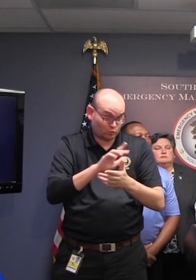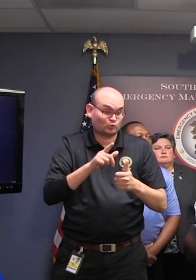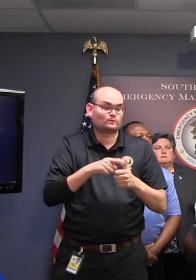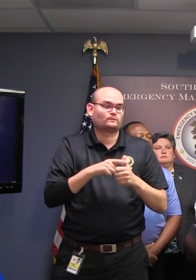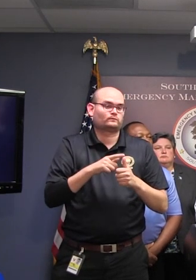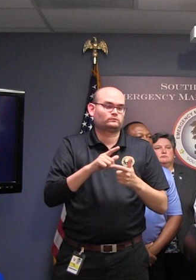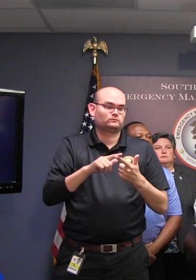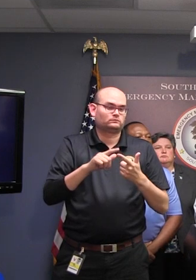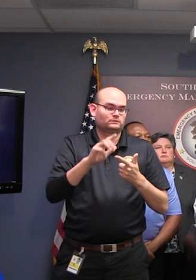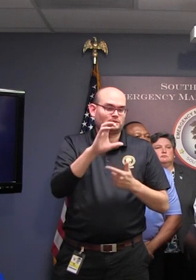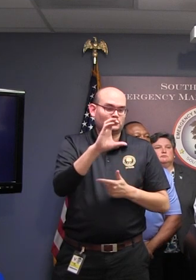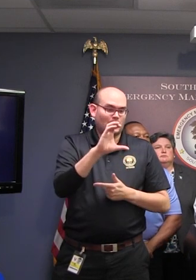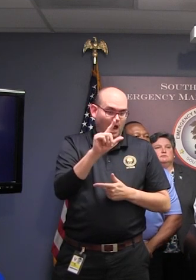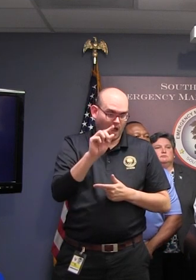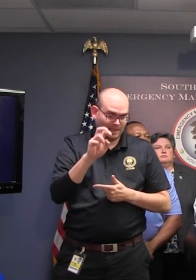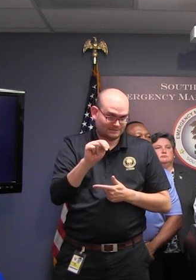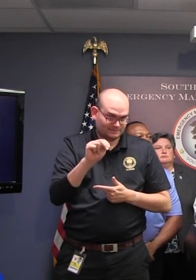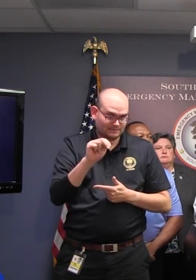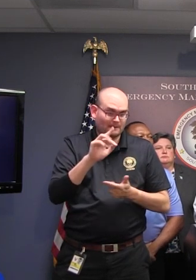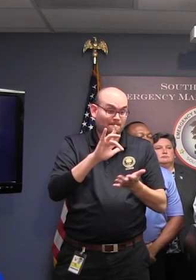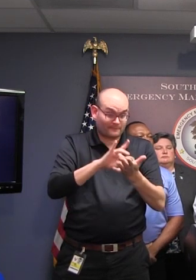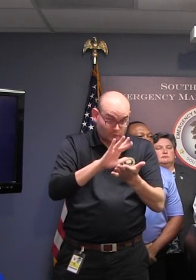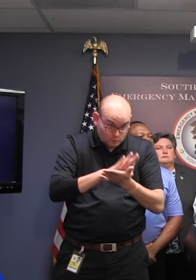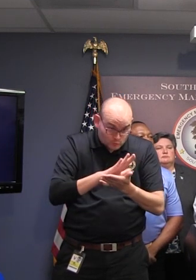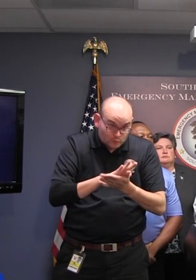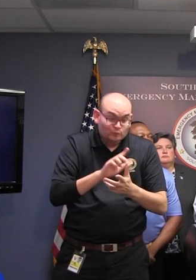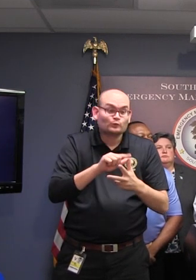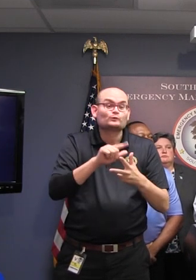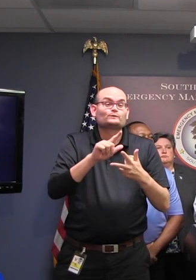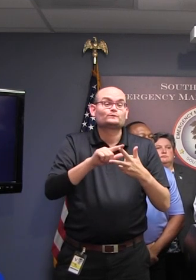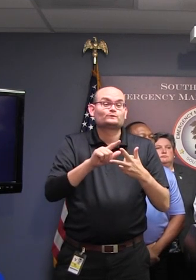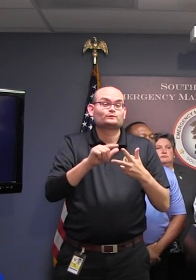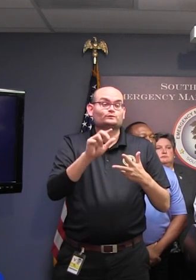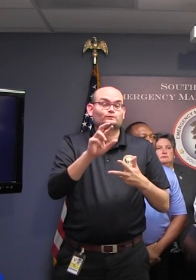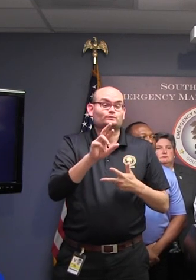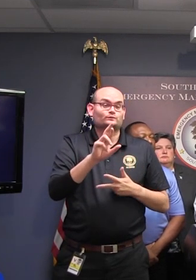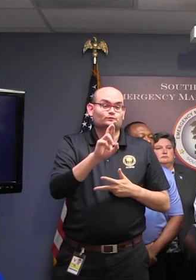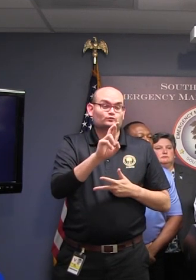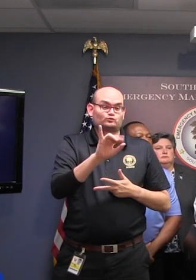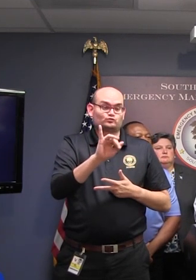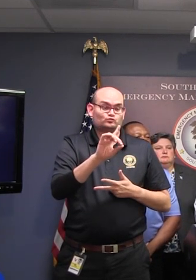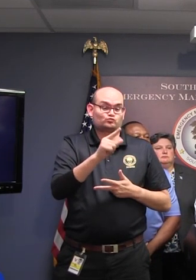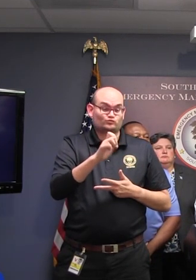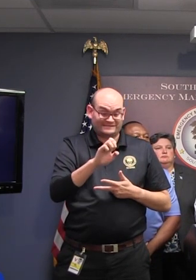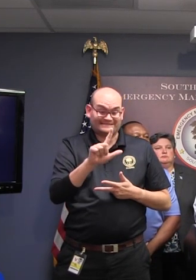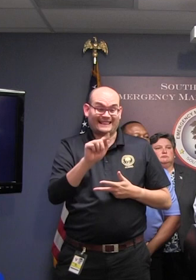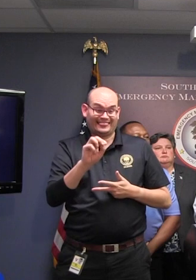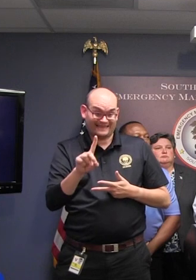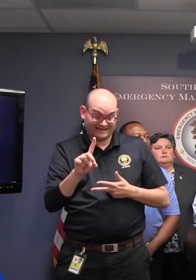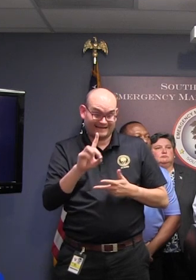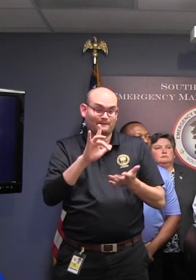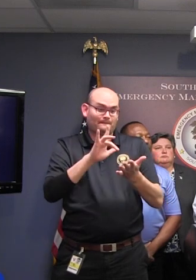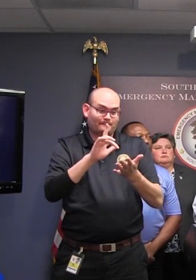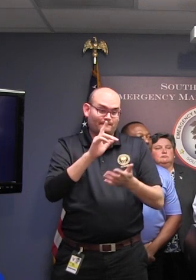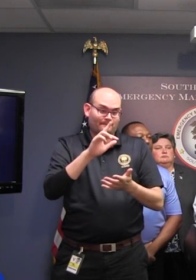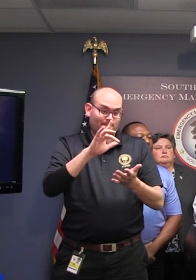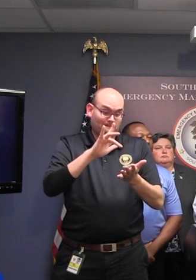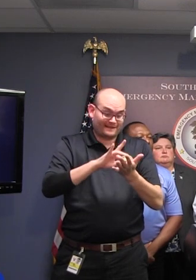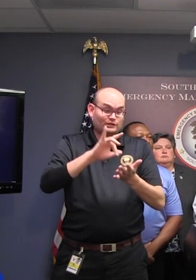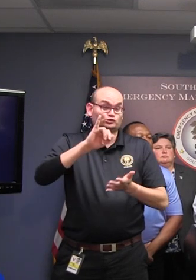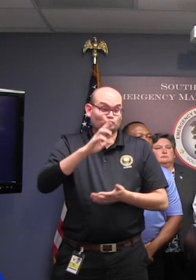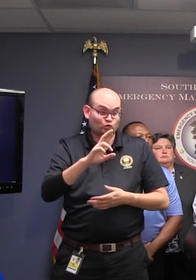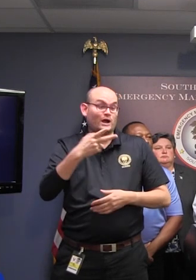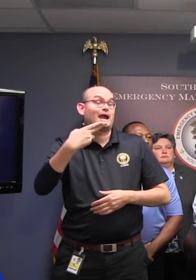Colleton Middle School in Colleton County, the Ridgeland High Junior and Elementary School in Jasper